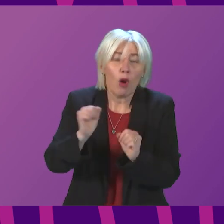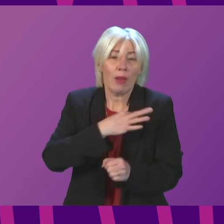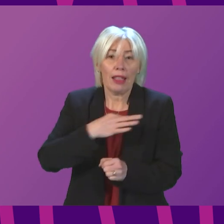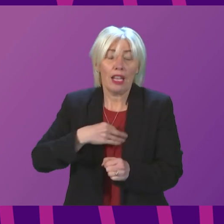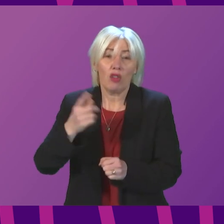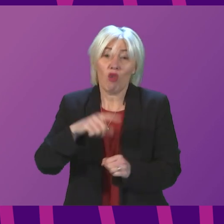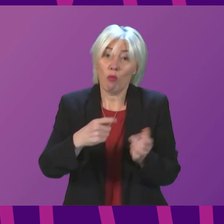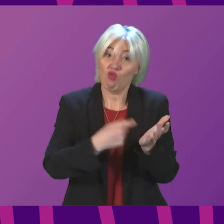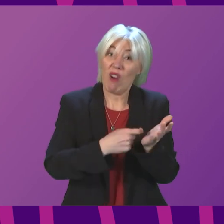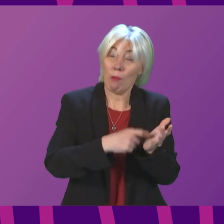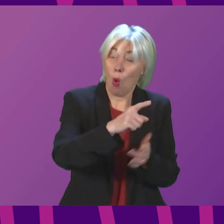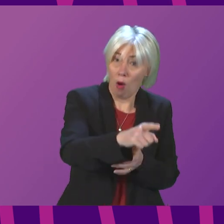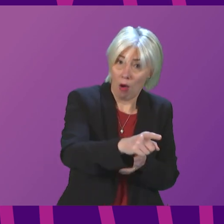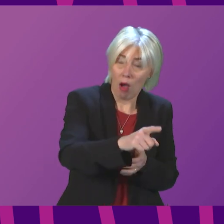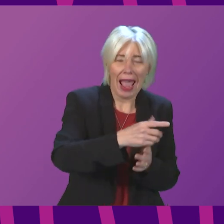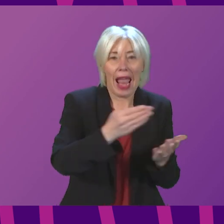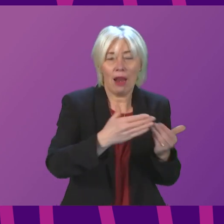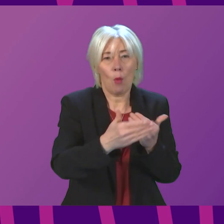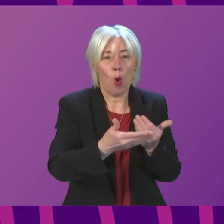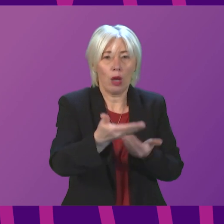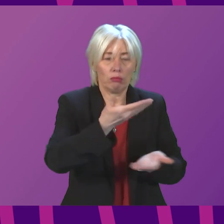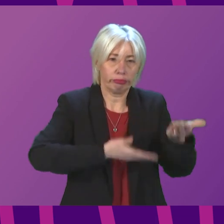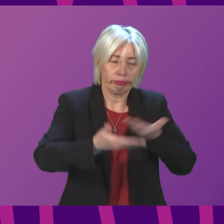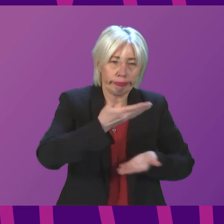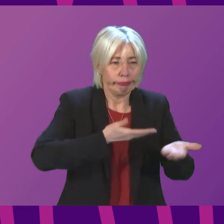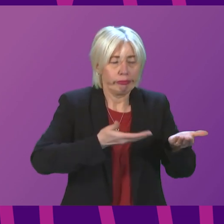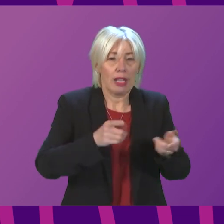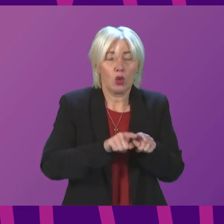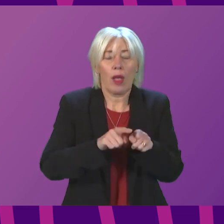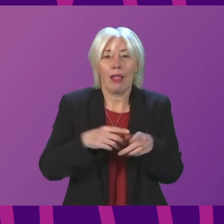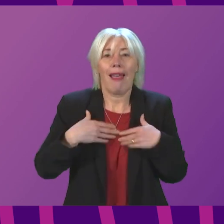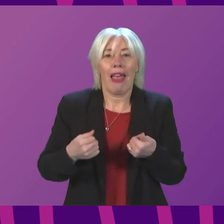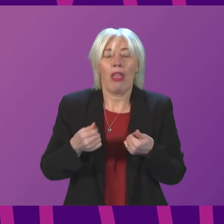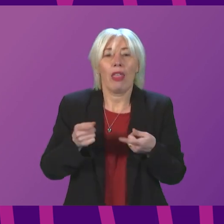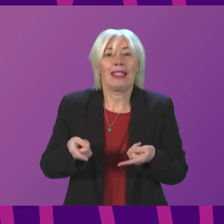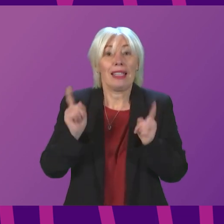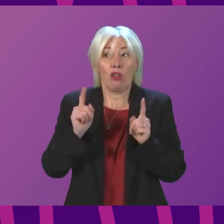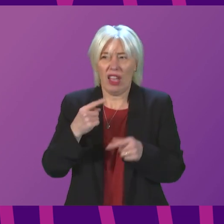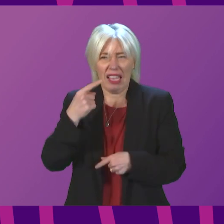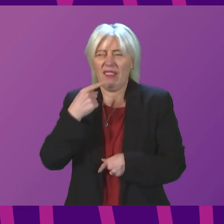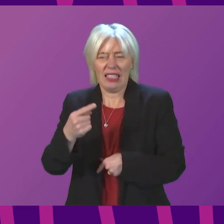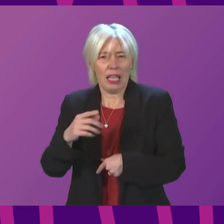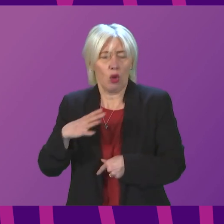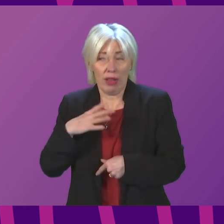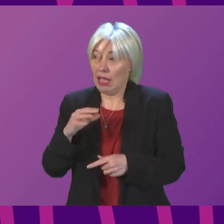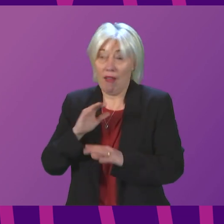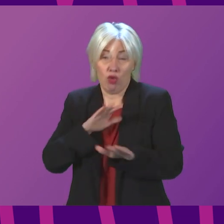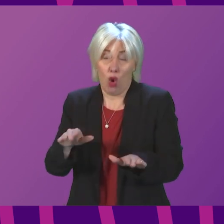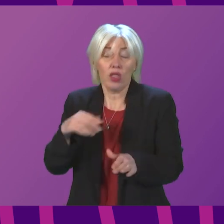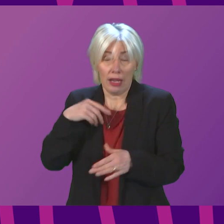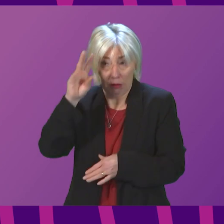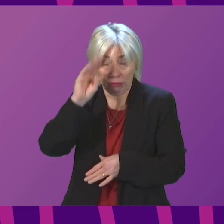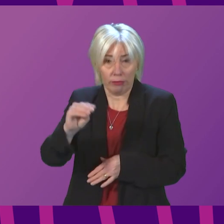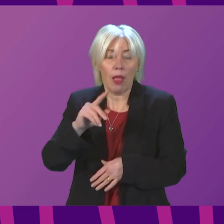in any further discussions. The Health Secretary, I think, has already indicated, but if not, I will indicate that now is,